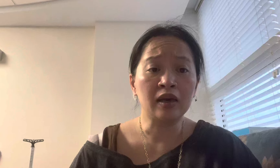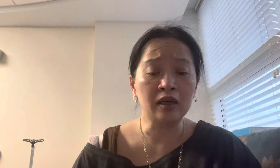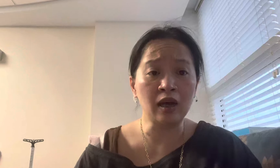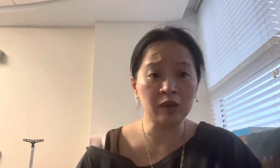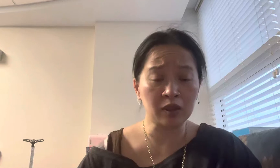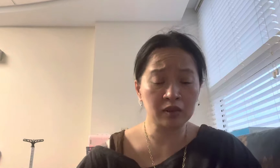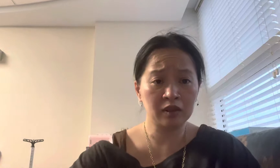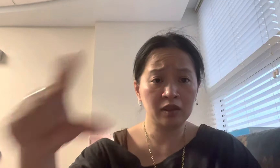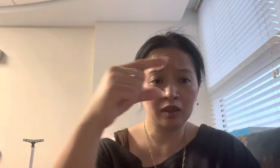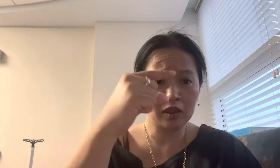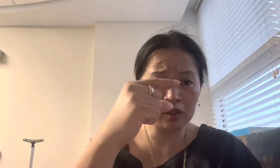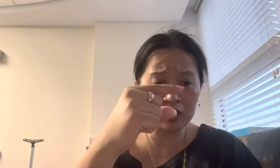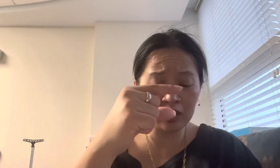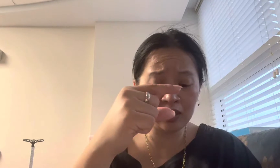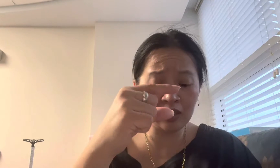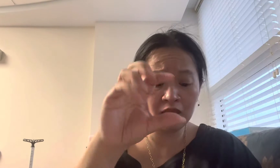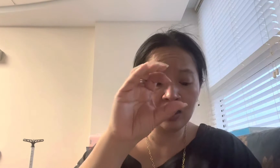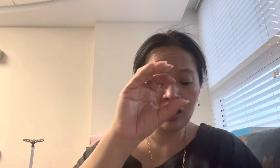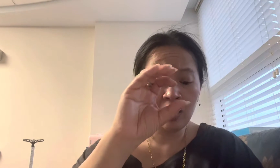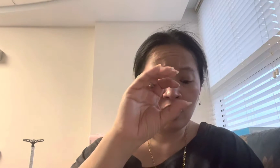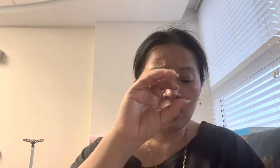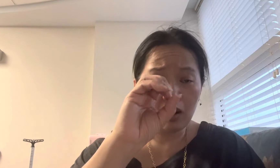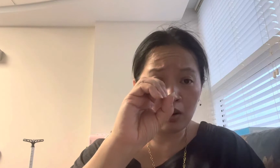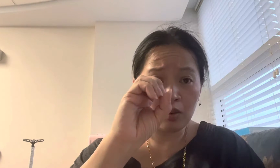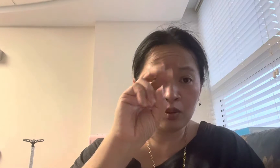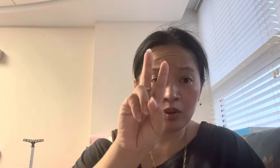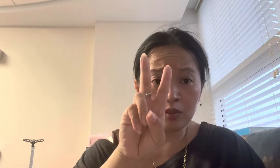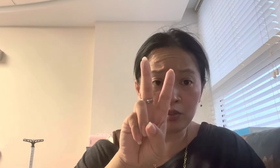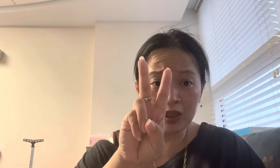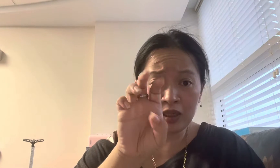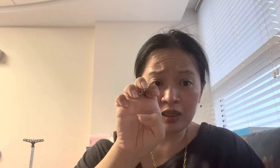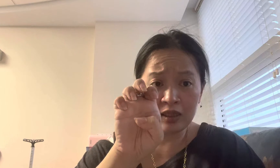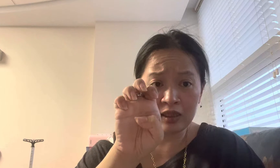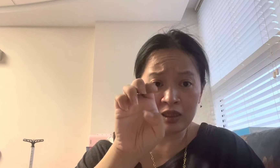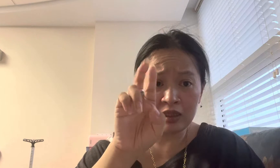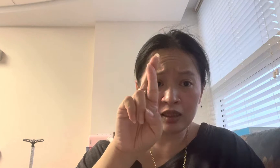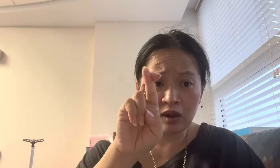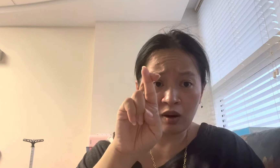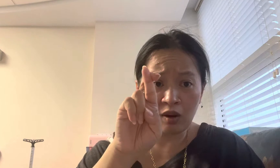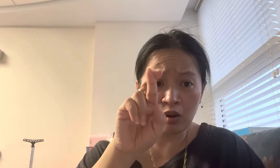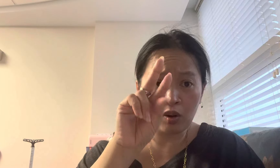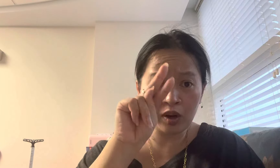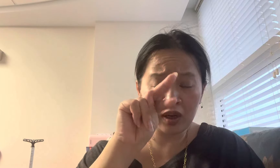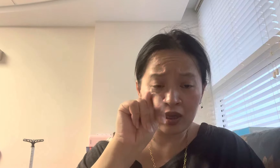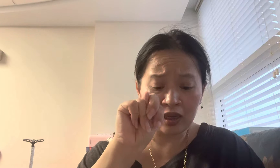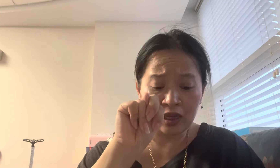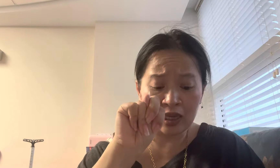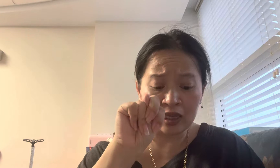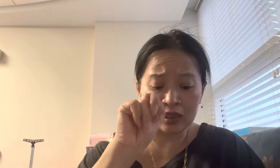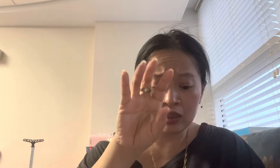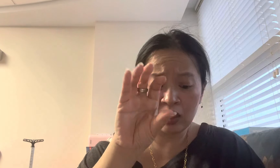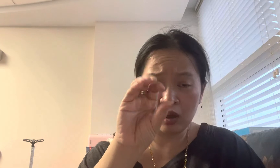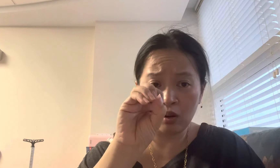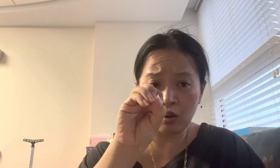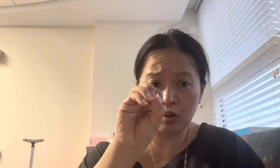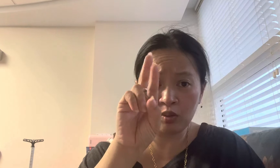Governor. G-O-V-E-R-N-O